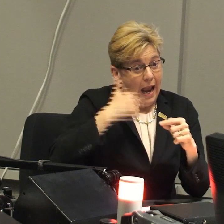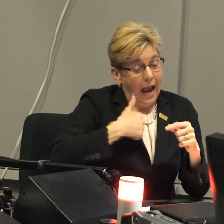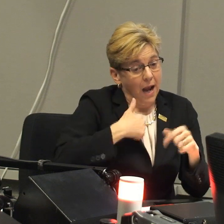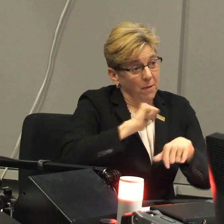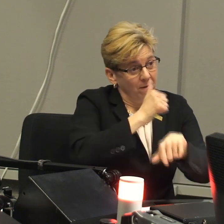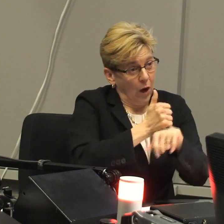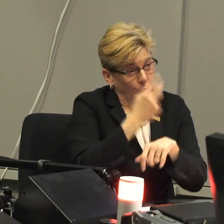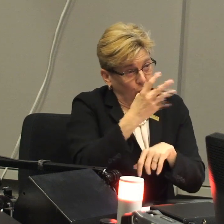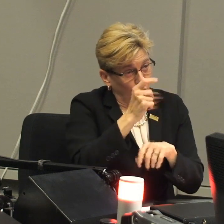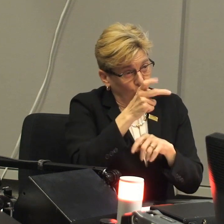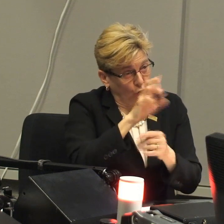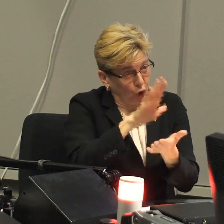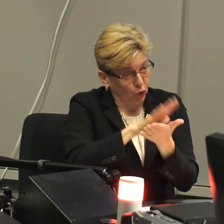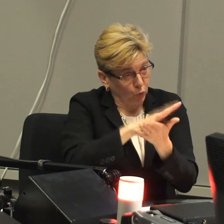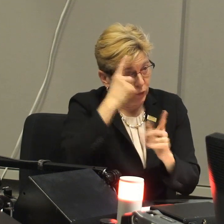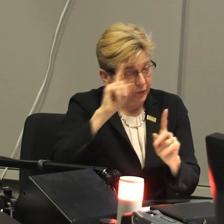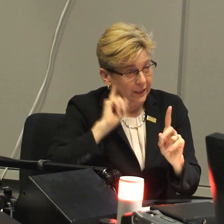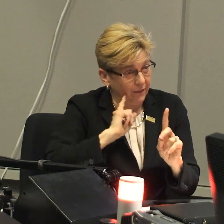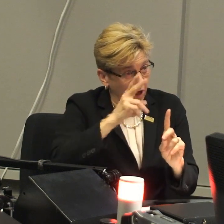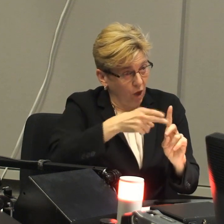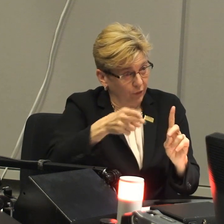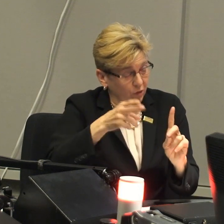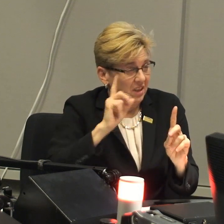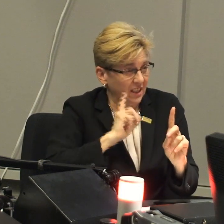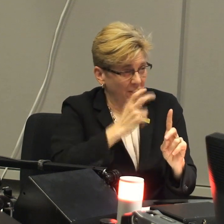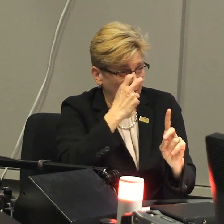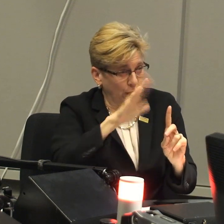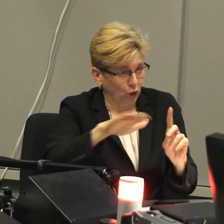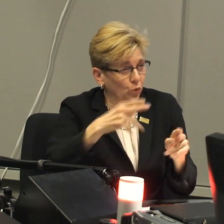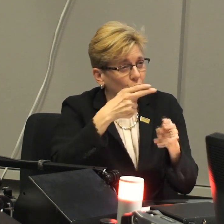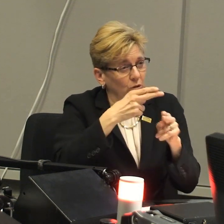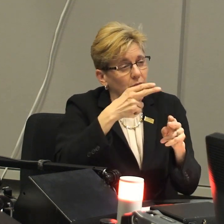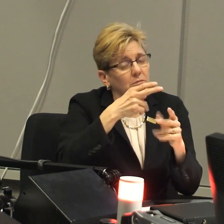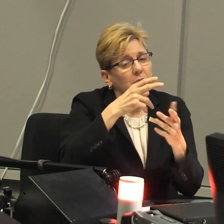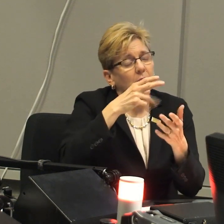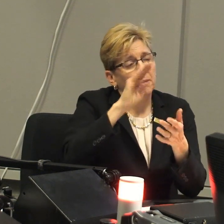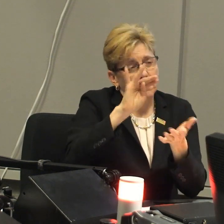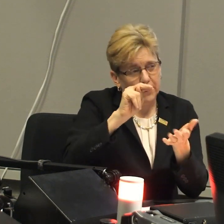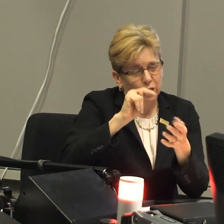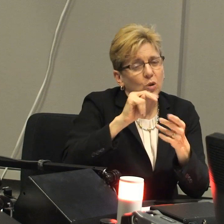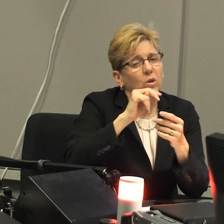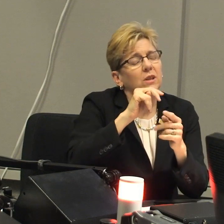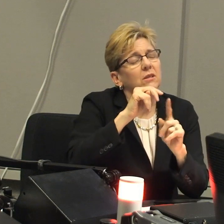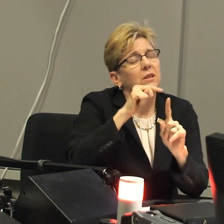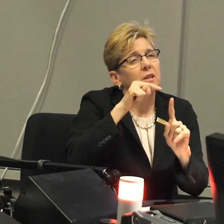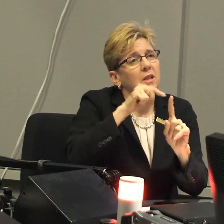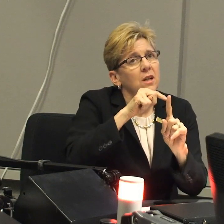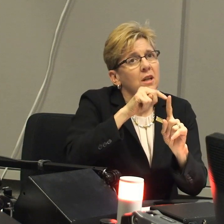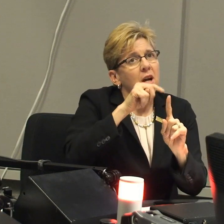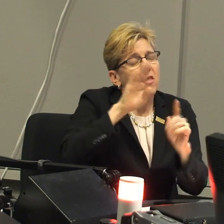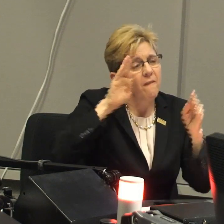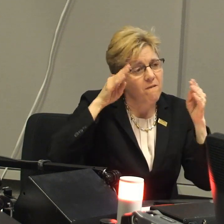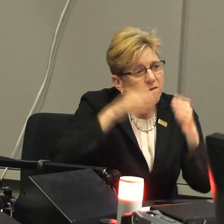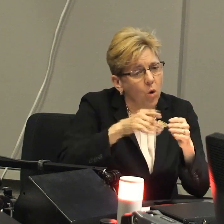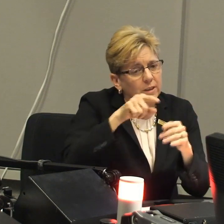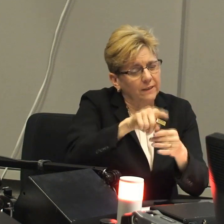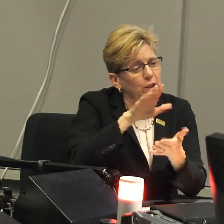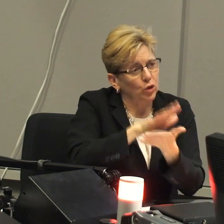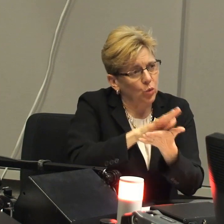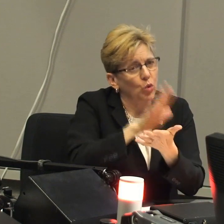about that. You know, I'm a founder of two charter schools for deaf, hard of hearing, and deaf-blind children in Minnesota.